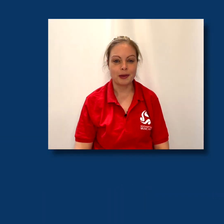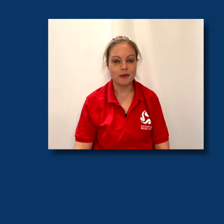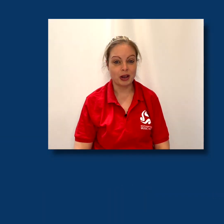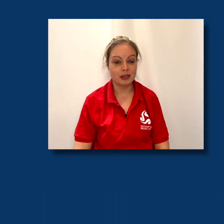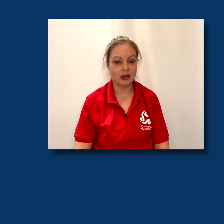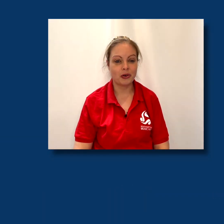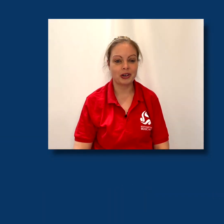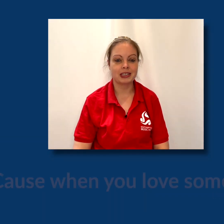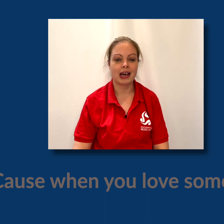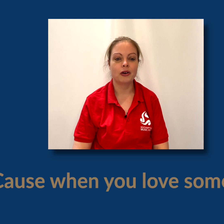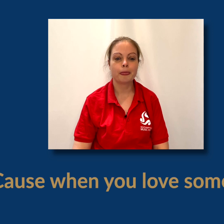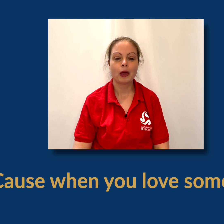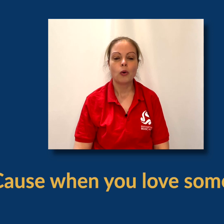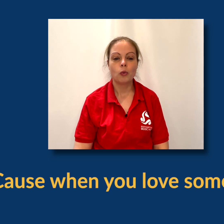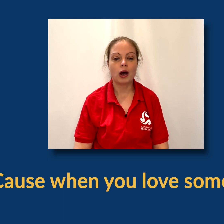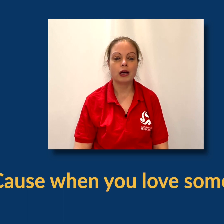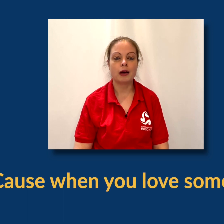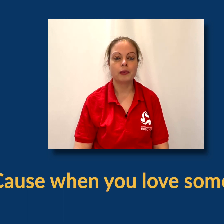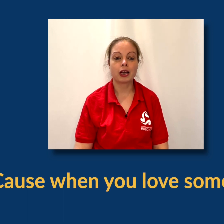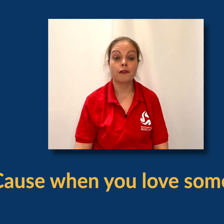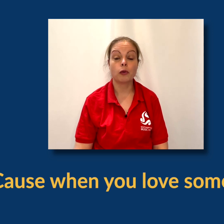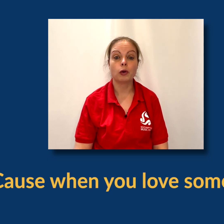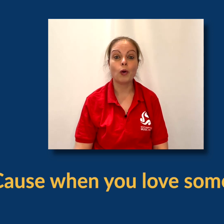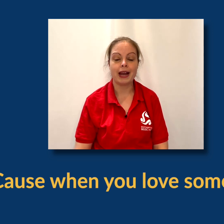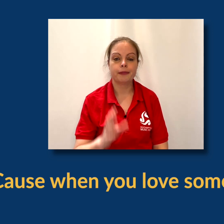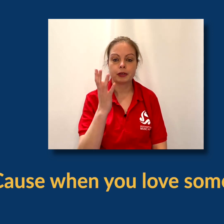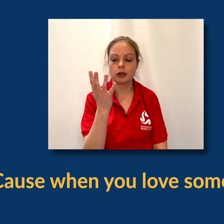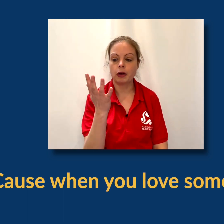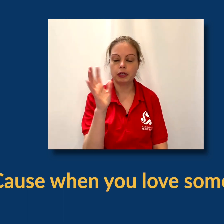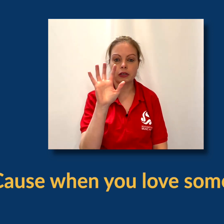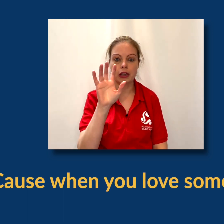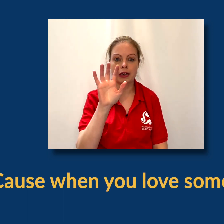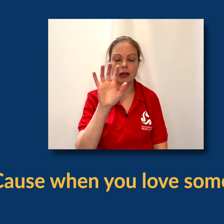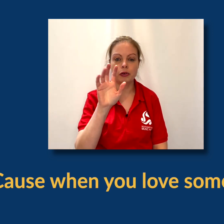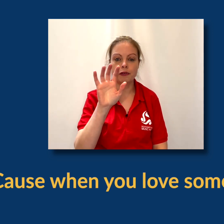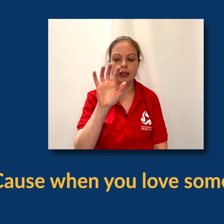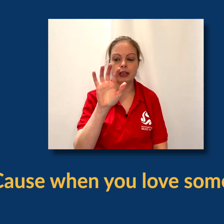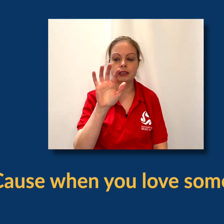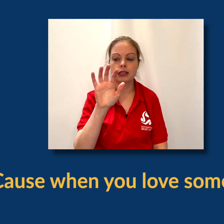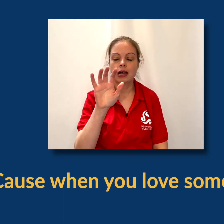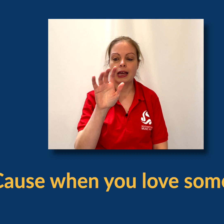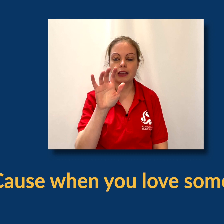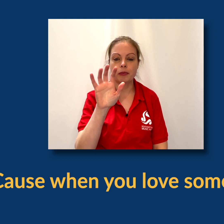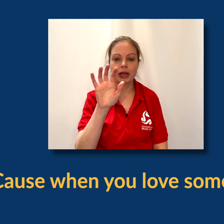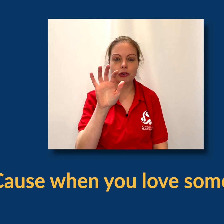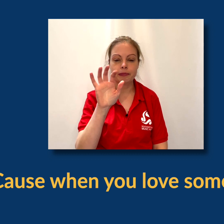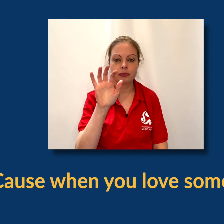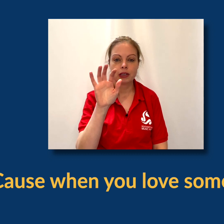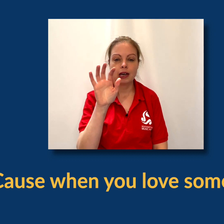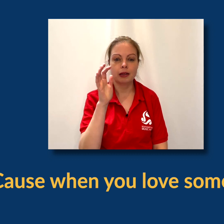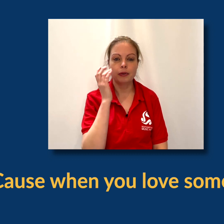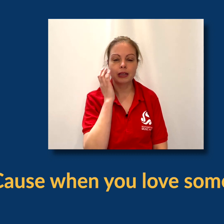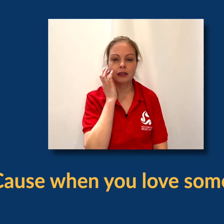Okay, moving over to the chorus now, we're going to go for the word when. So I want you to get all your fingers and give them a wiggle